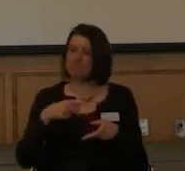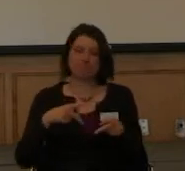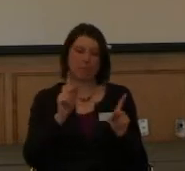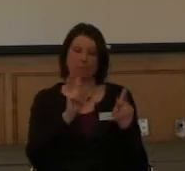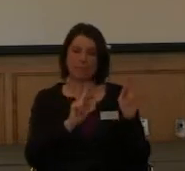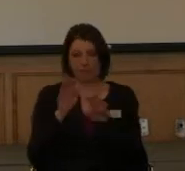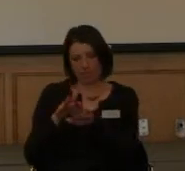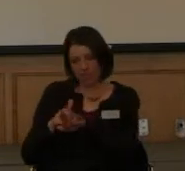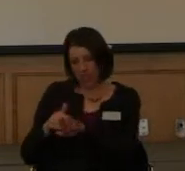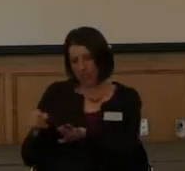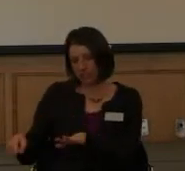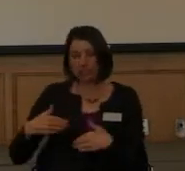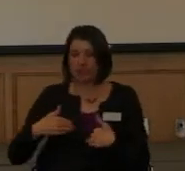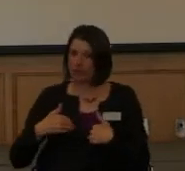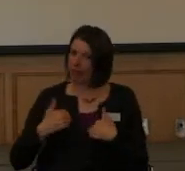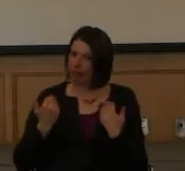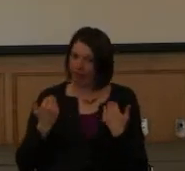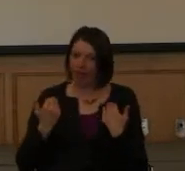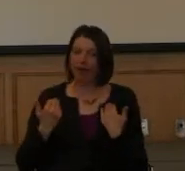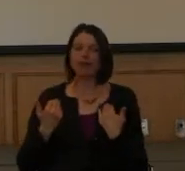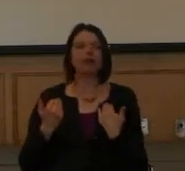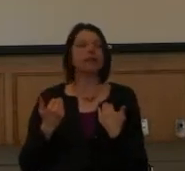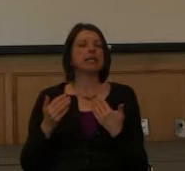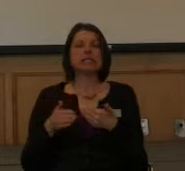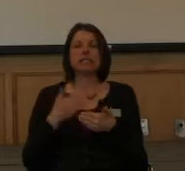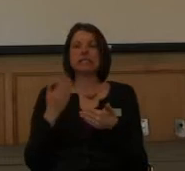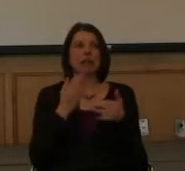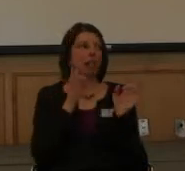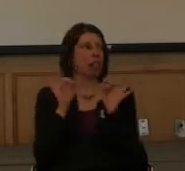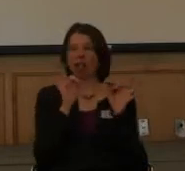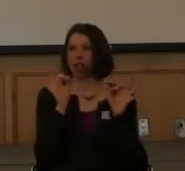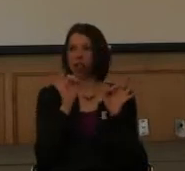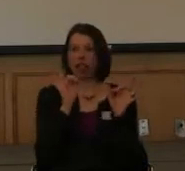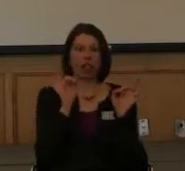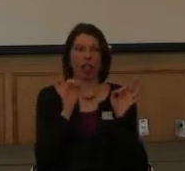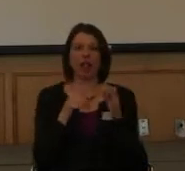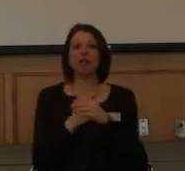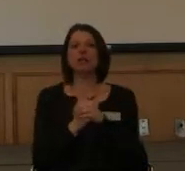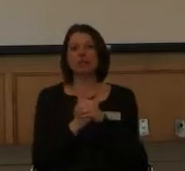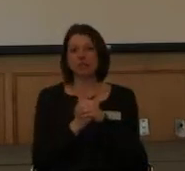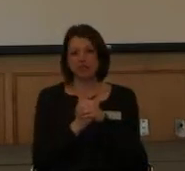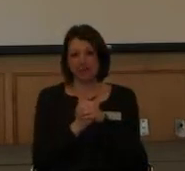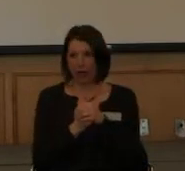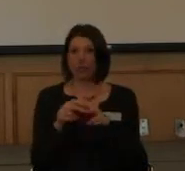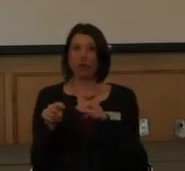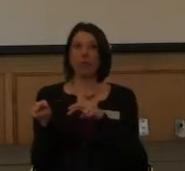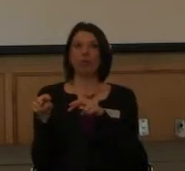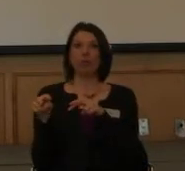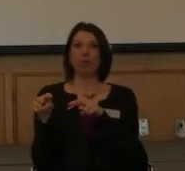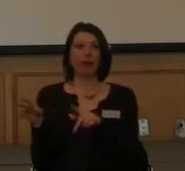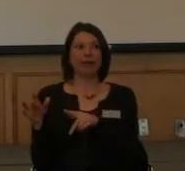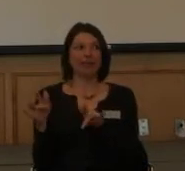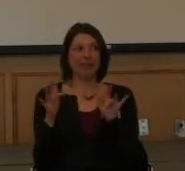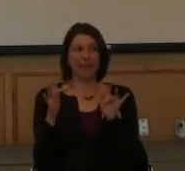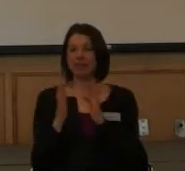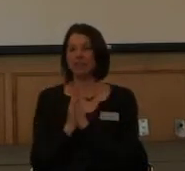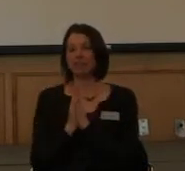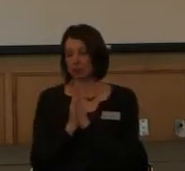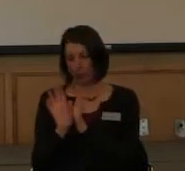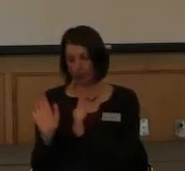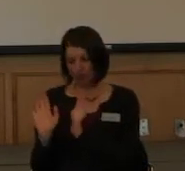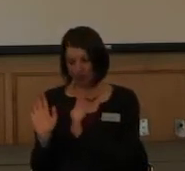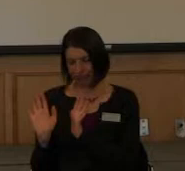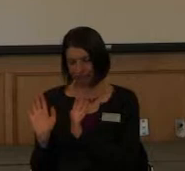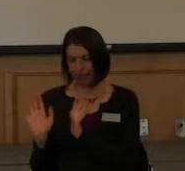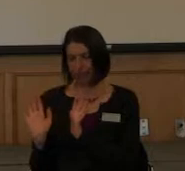was young, very easily distracted, very easy to put her into high bracket mode. So, when she was young,